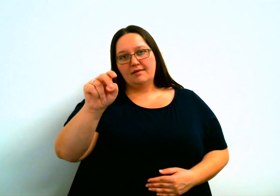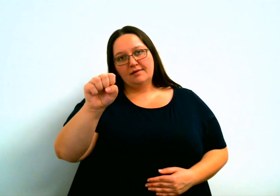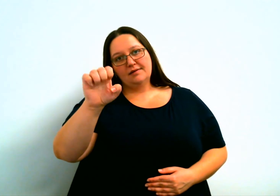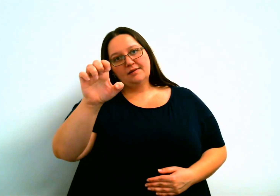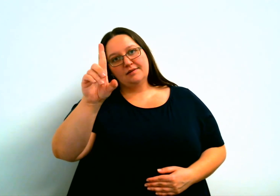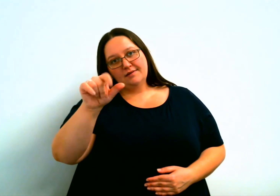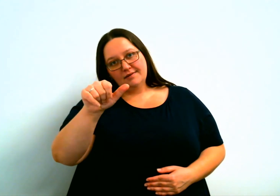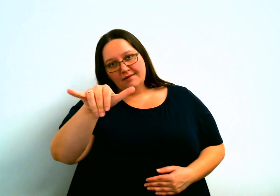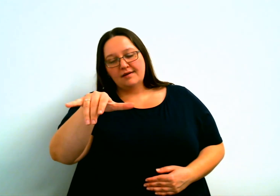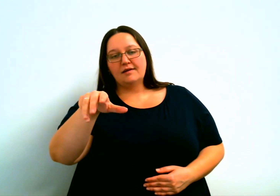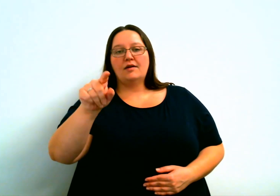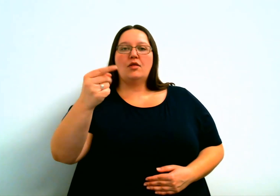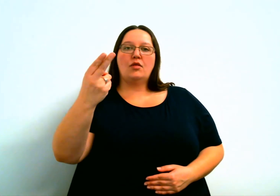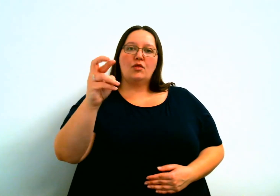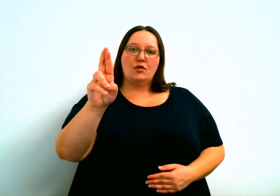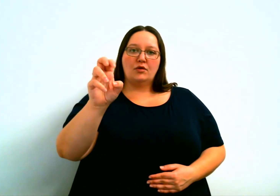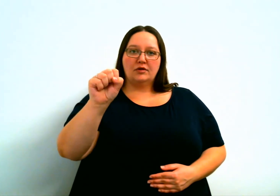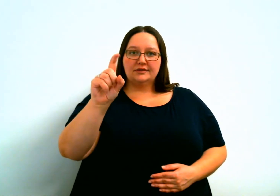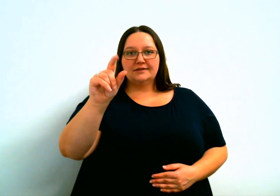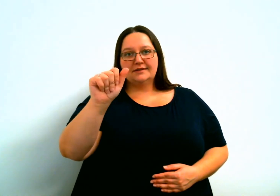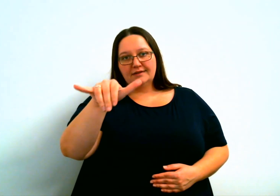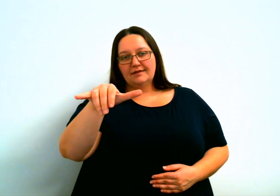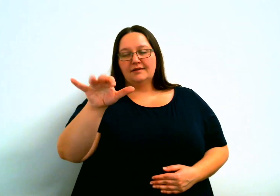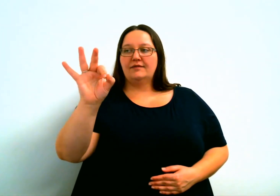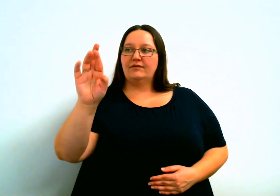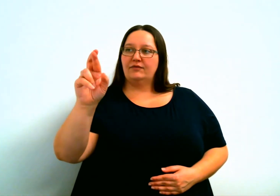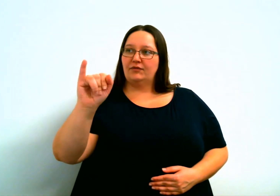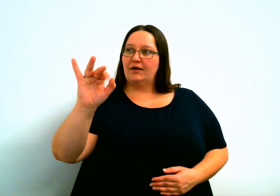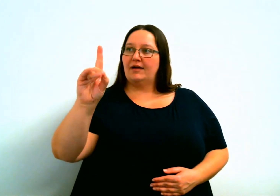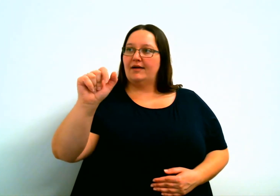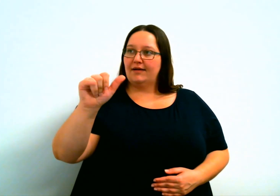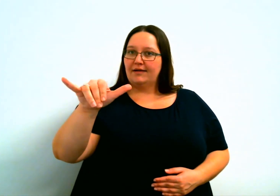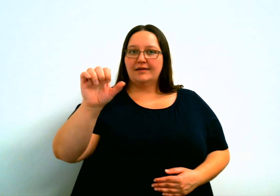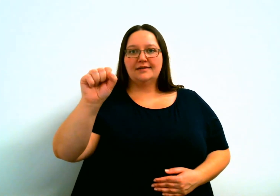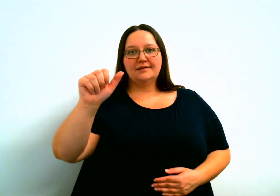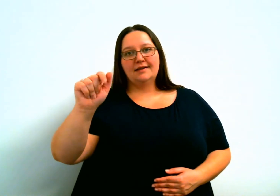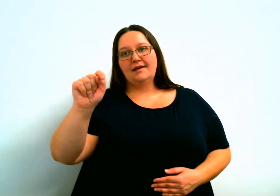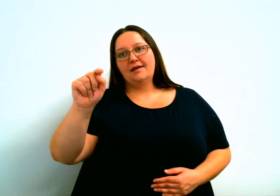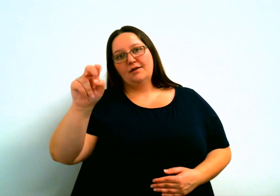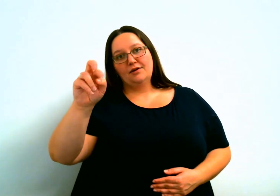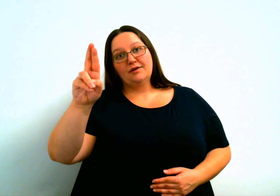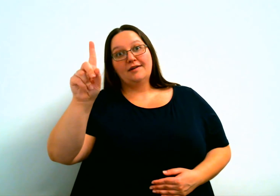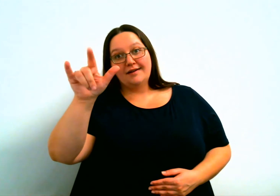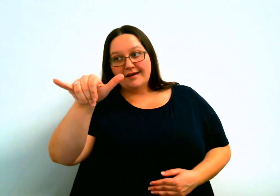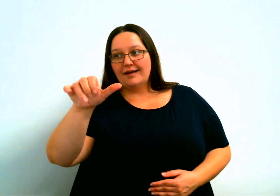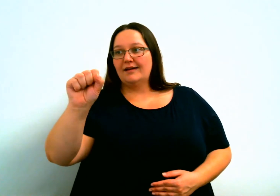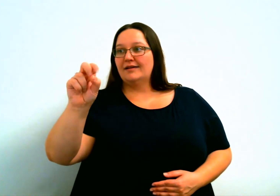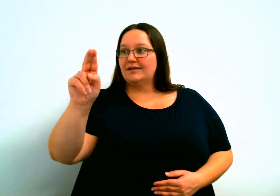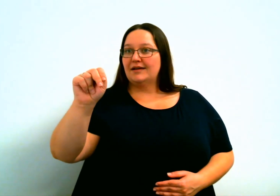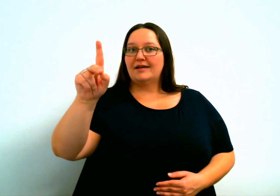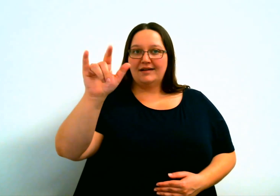Tuesday, Wednesday, Thursday, Friday, Saturday, and Sunday.